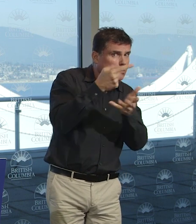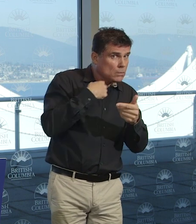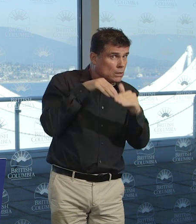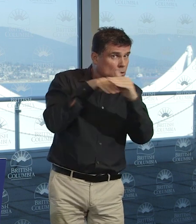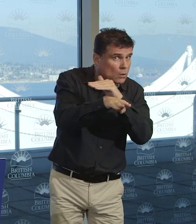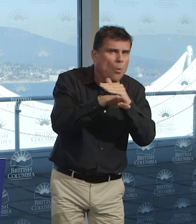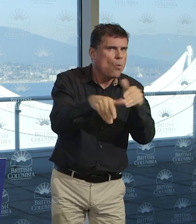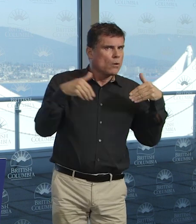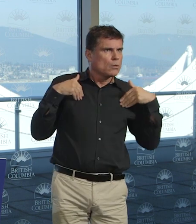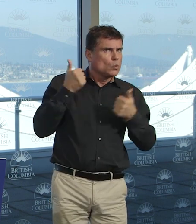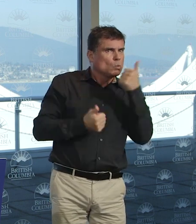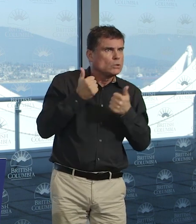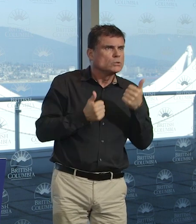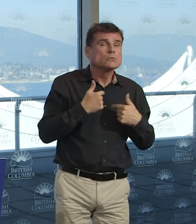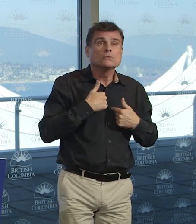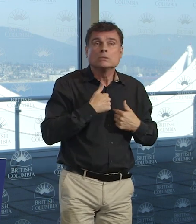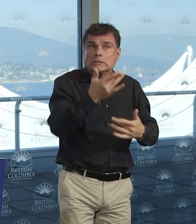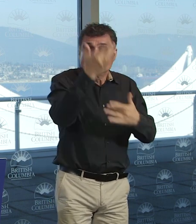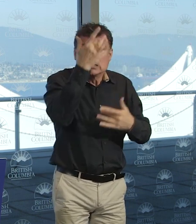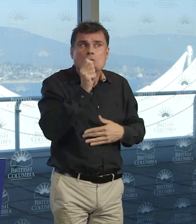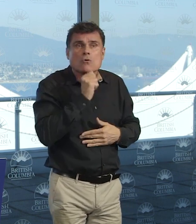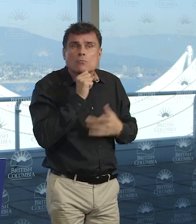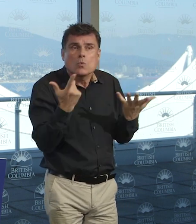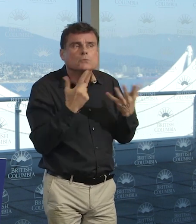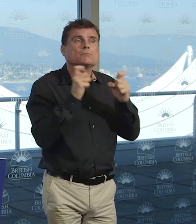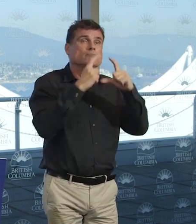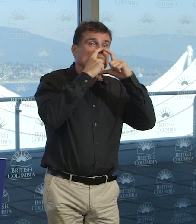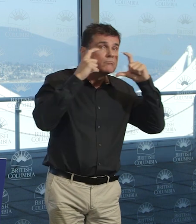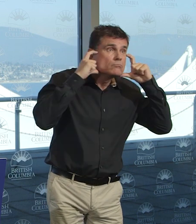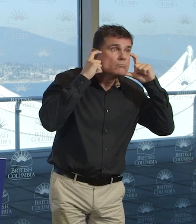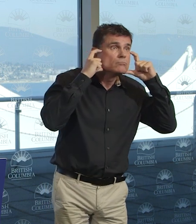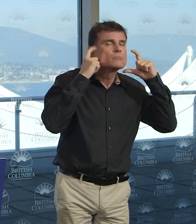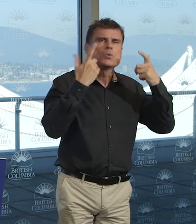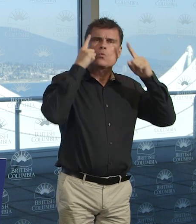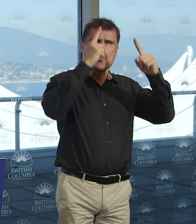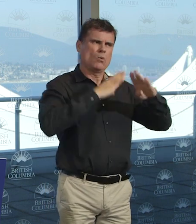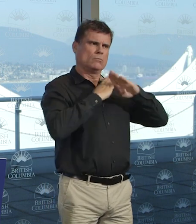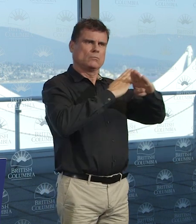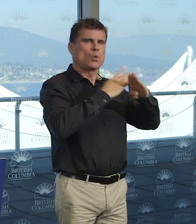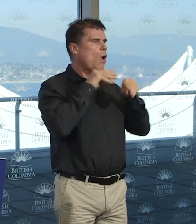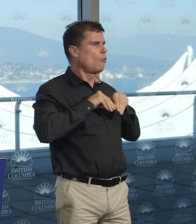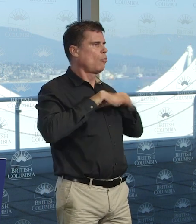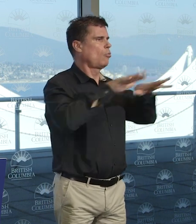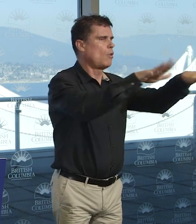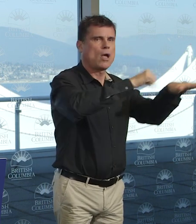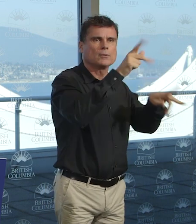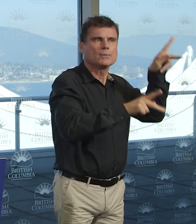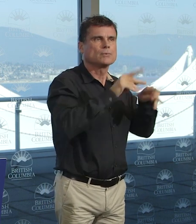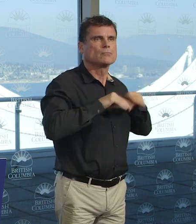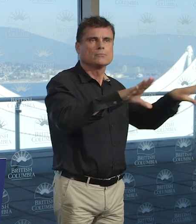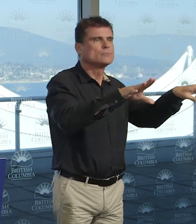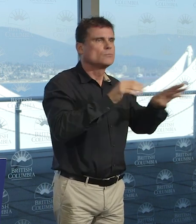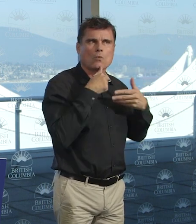prevent other people from being exposed. It's the engineering things like putting someone in a single room, like making sure